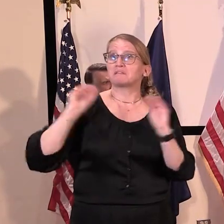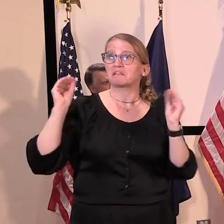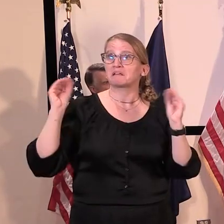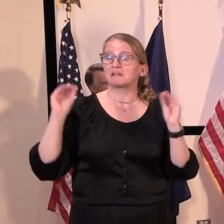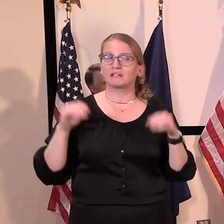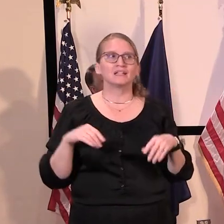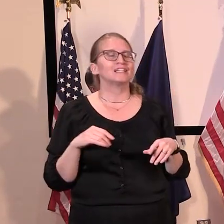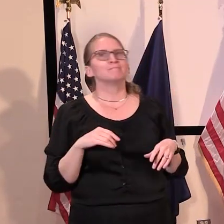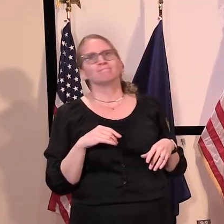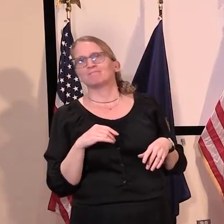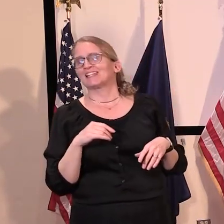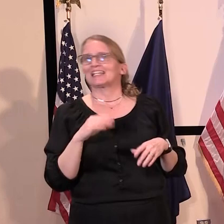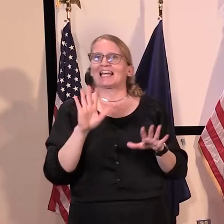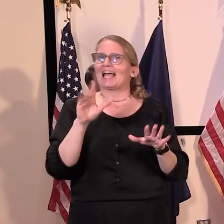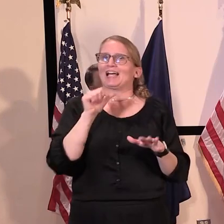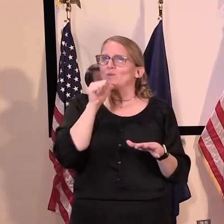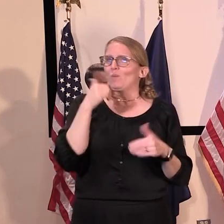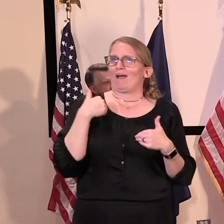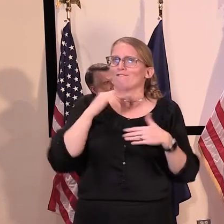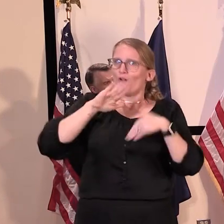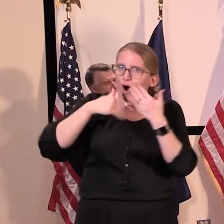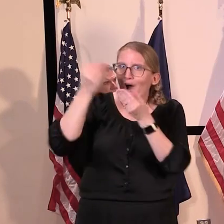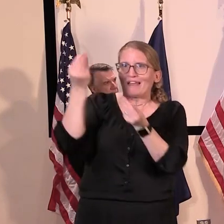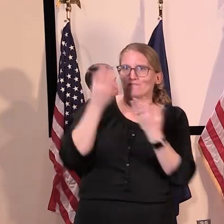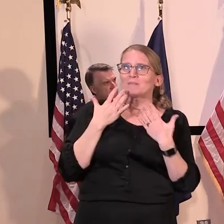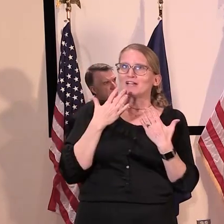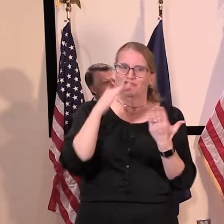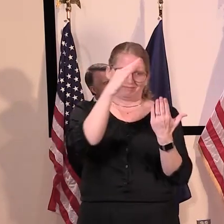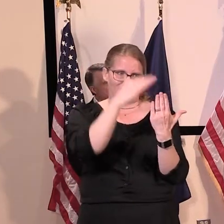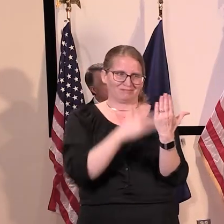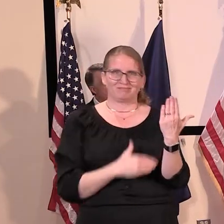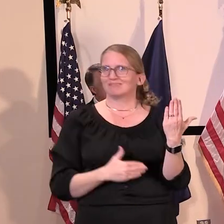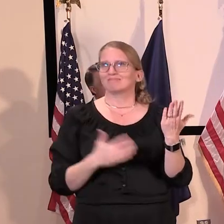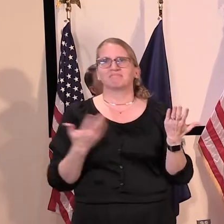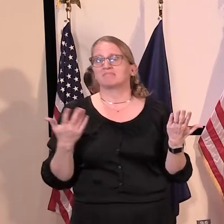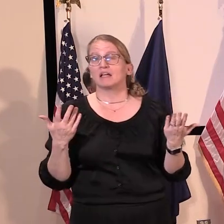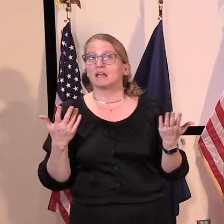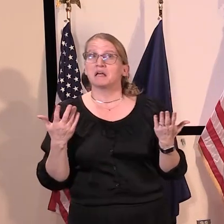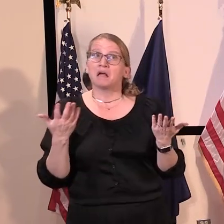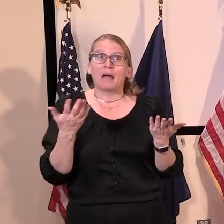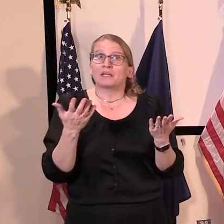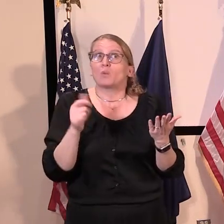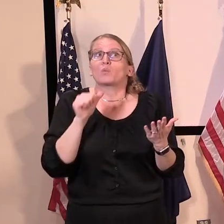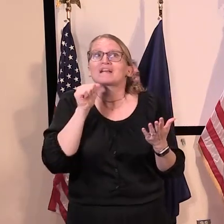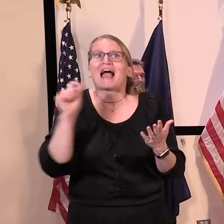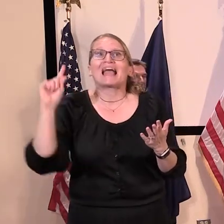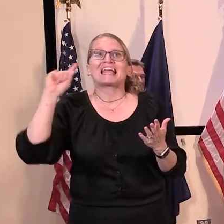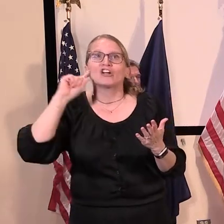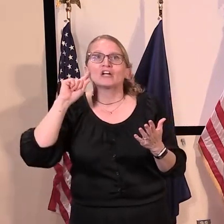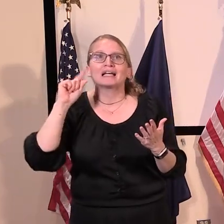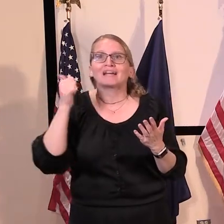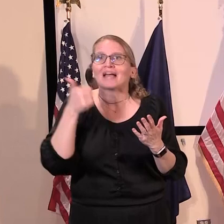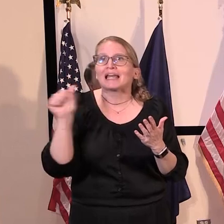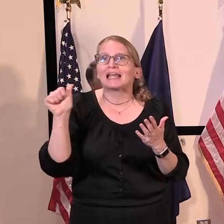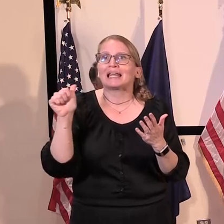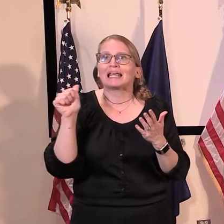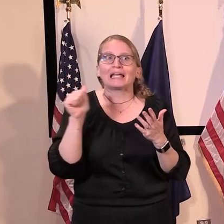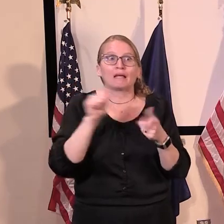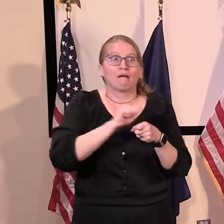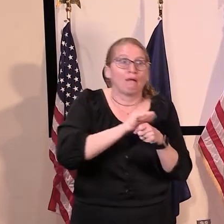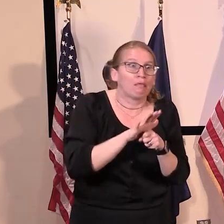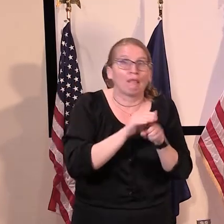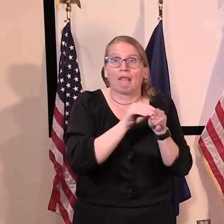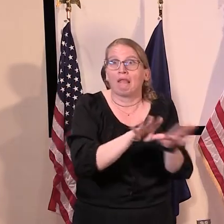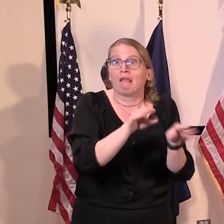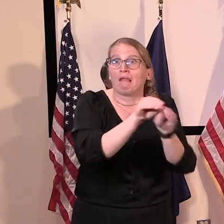to generalize in that way. Certainly we're not hearing about huge healthcare workforce issues, and that was one of the